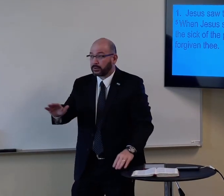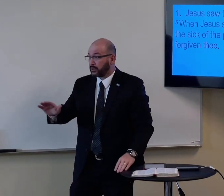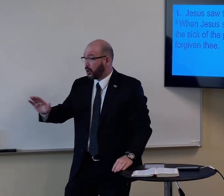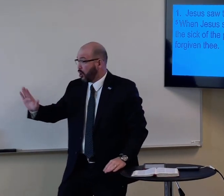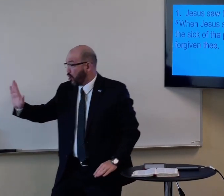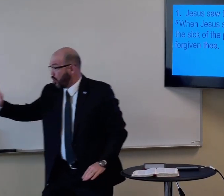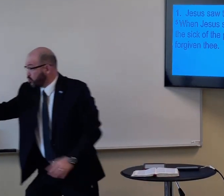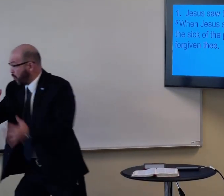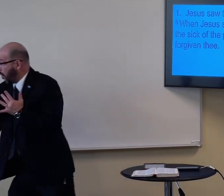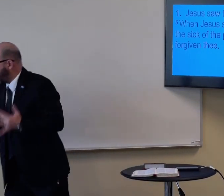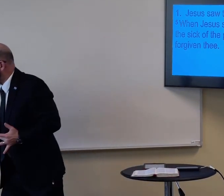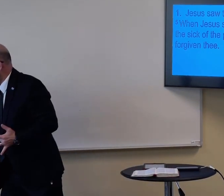warns